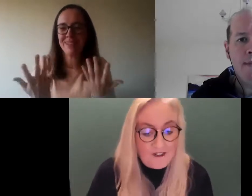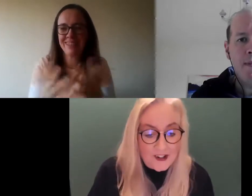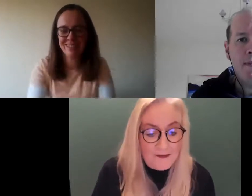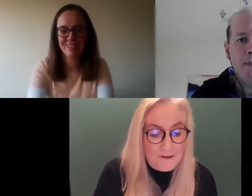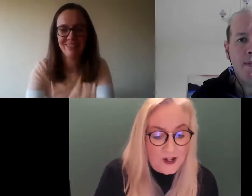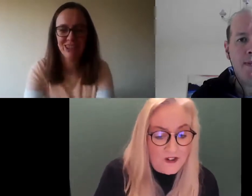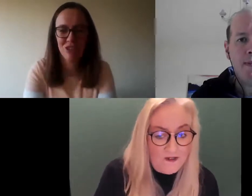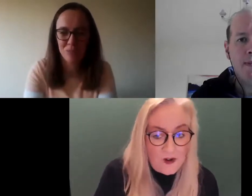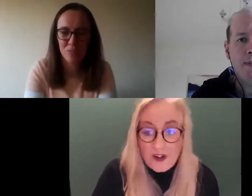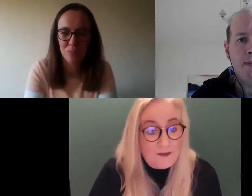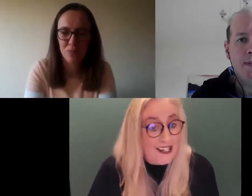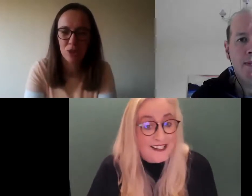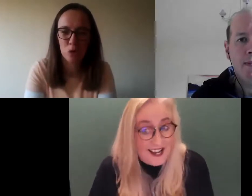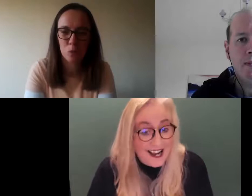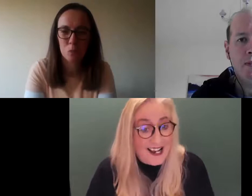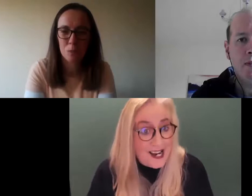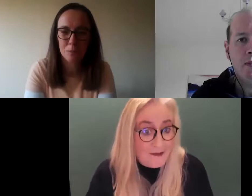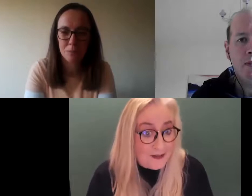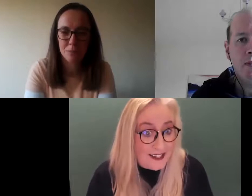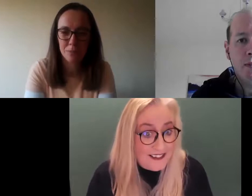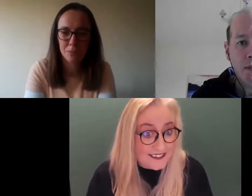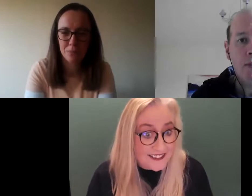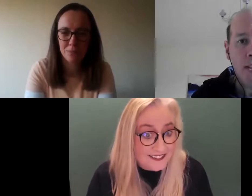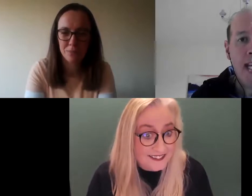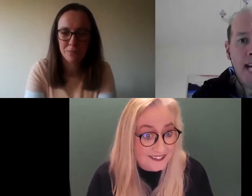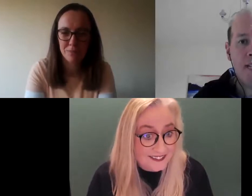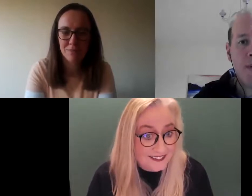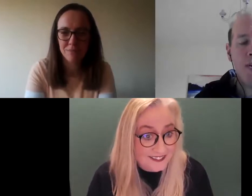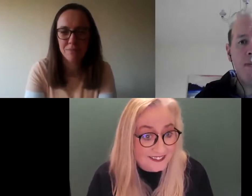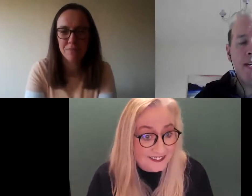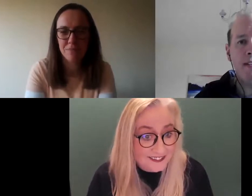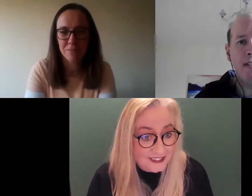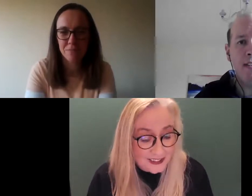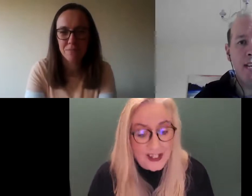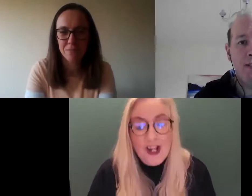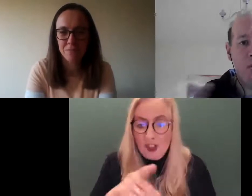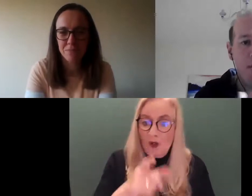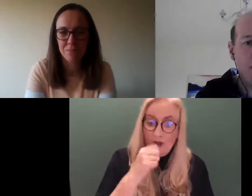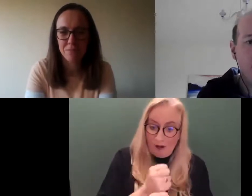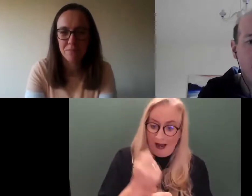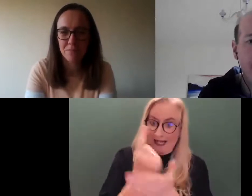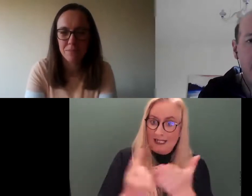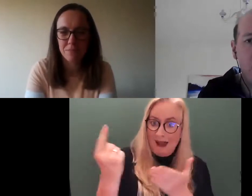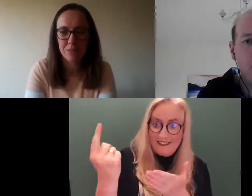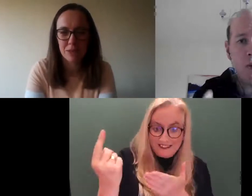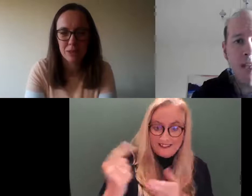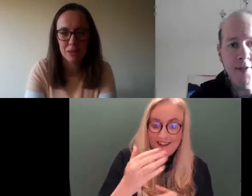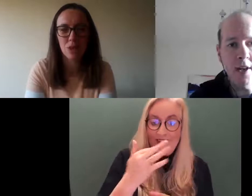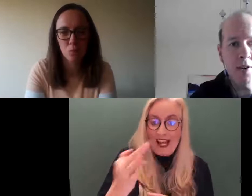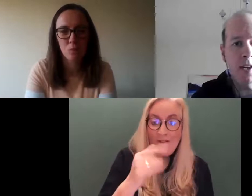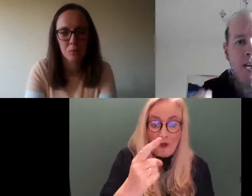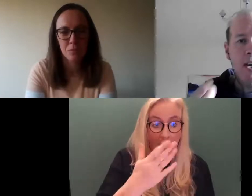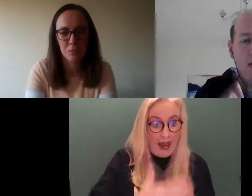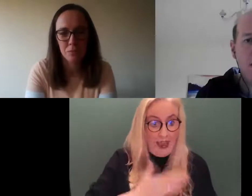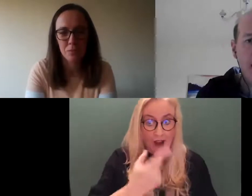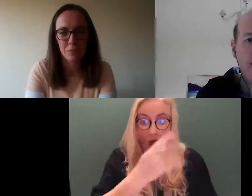I prefer to make my own phone calls because I am independent. Yeah, and it's about independence, isn't it? And if you were a person who was living alone, you don't have